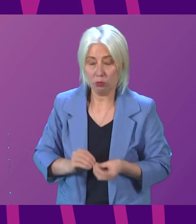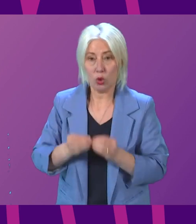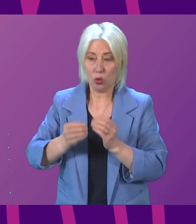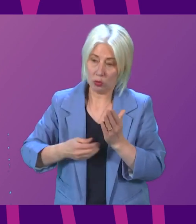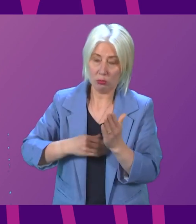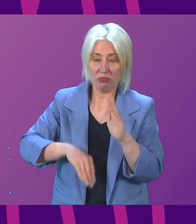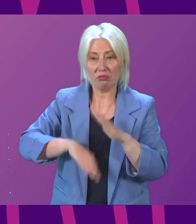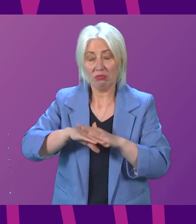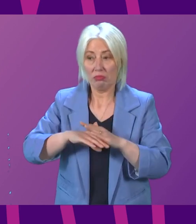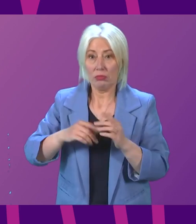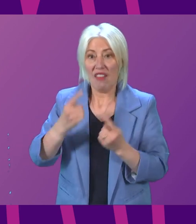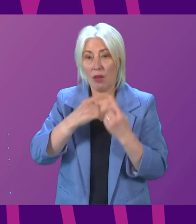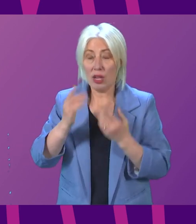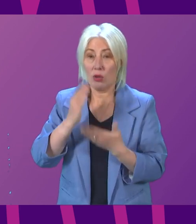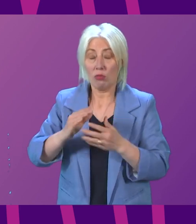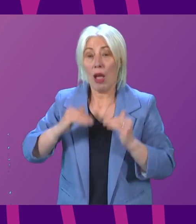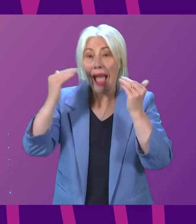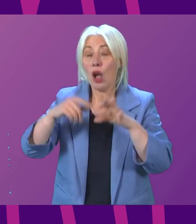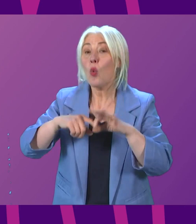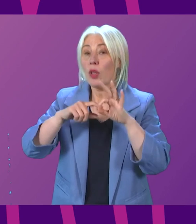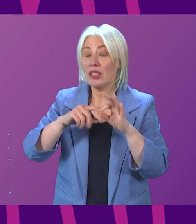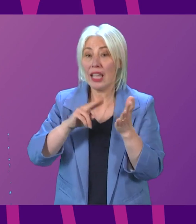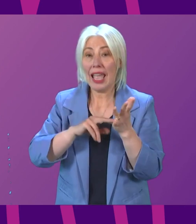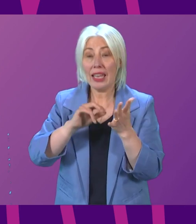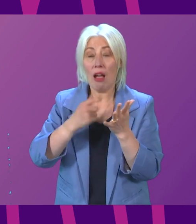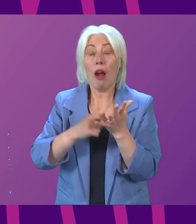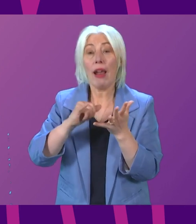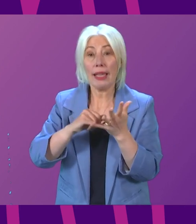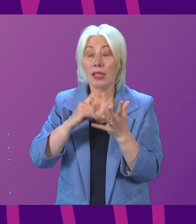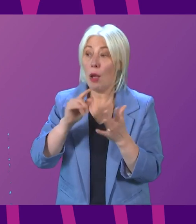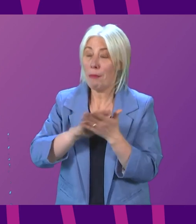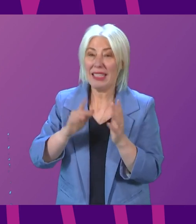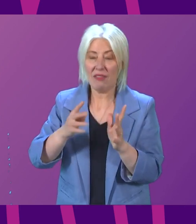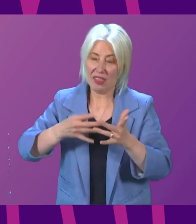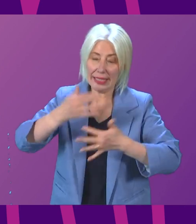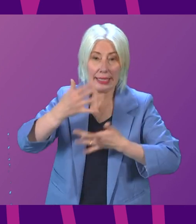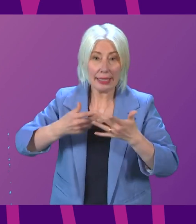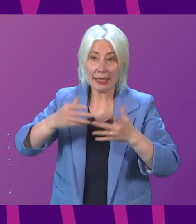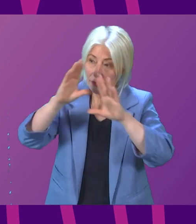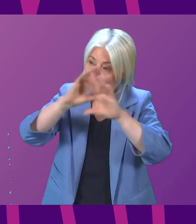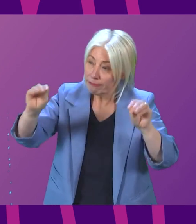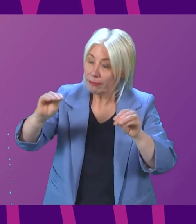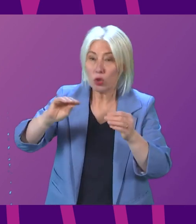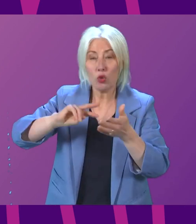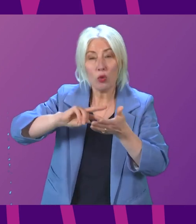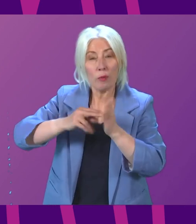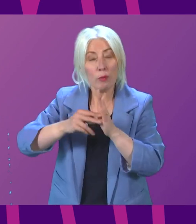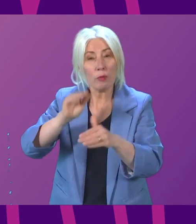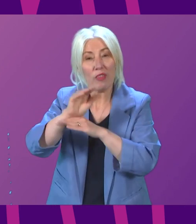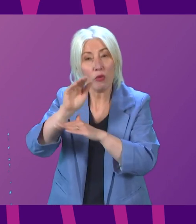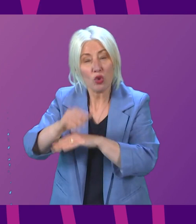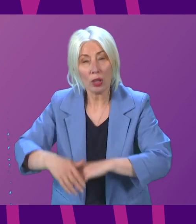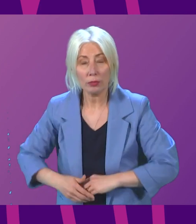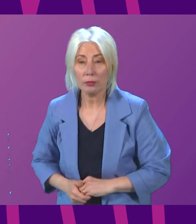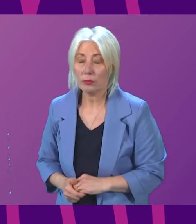-quality census data set, one that will ultimately provide them with the right statistical outputs they need to inform future service planning. Sarah Boyer.